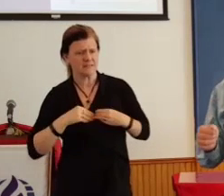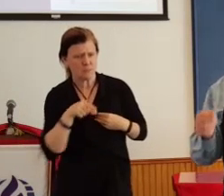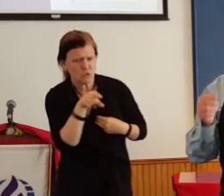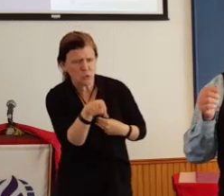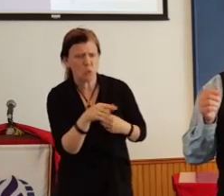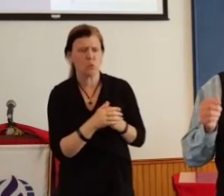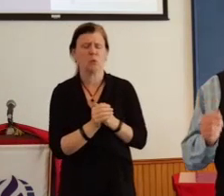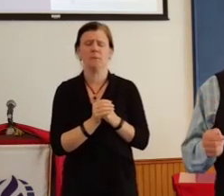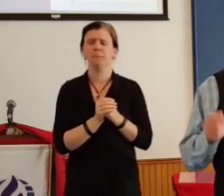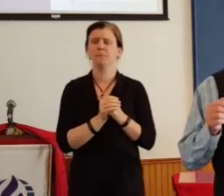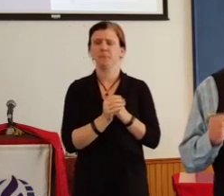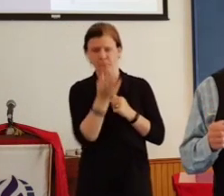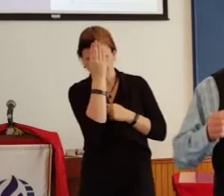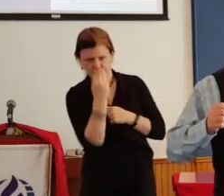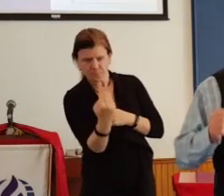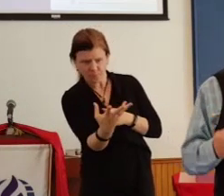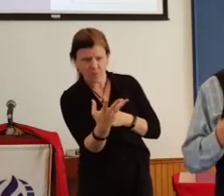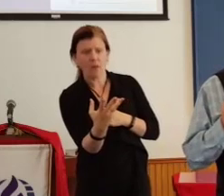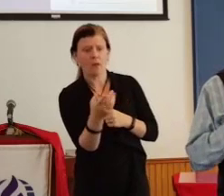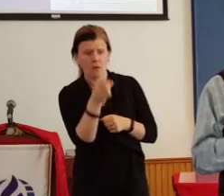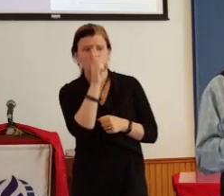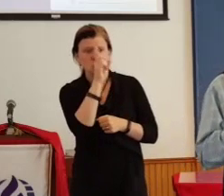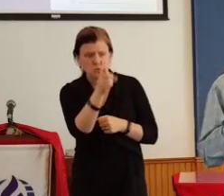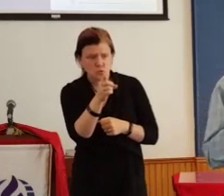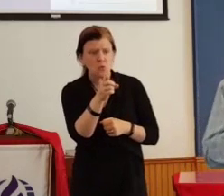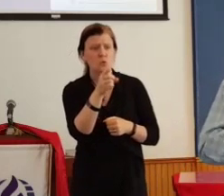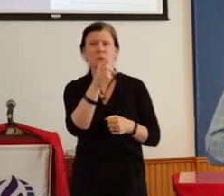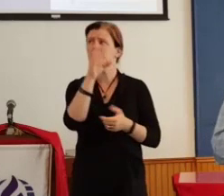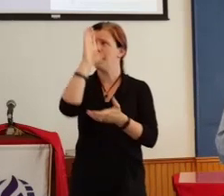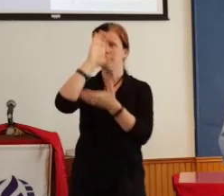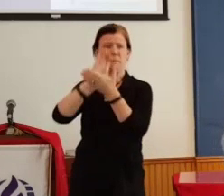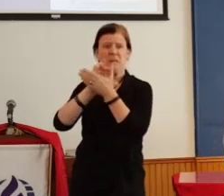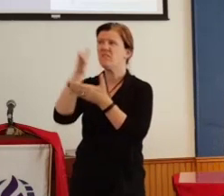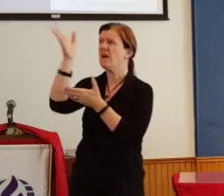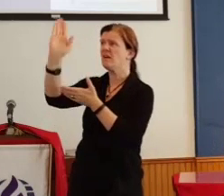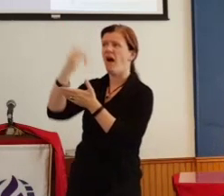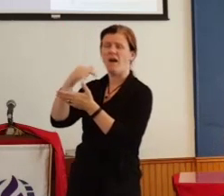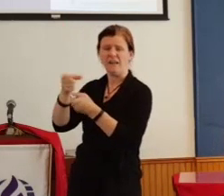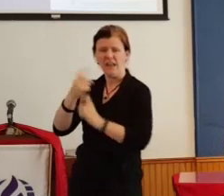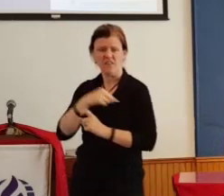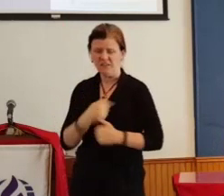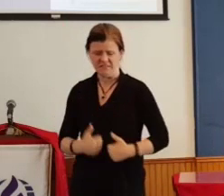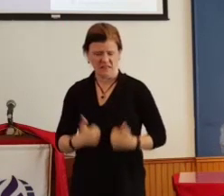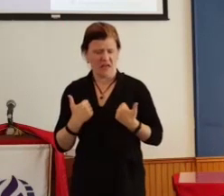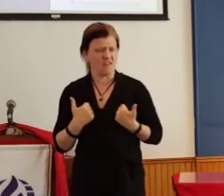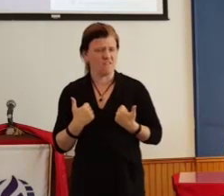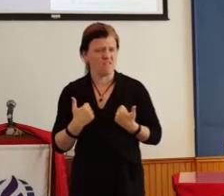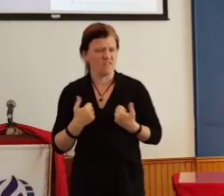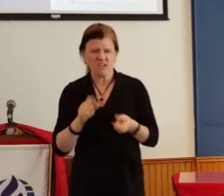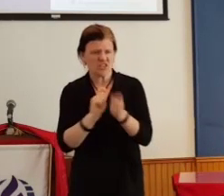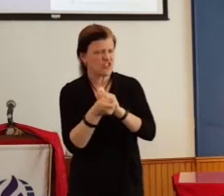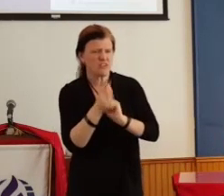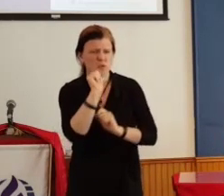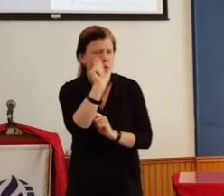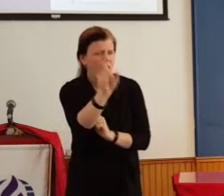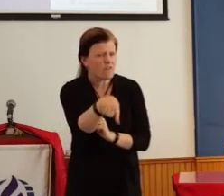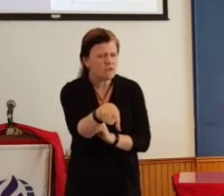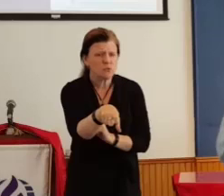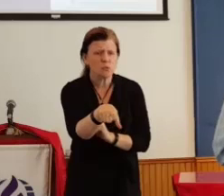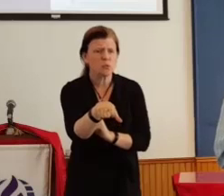them that we truly believe that God has created us exactly who we are in God's image of love and compassion.